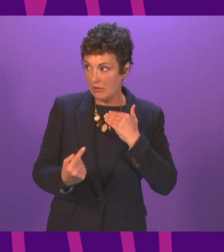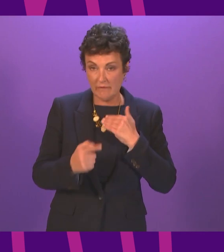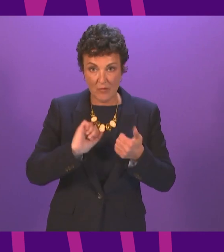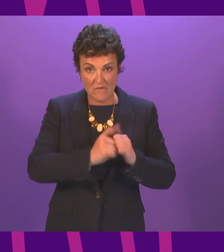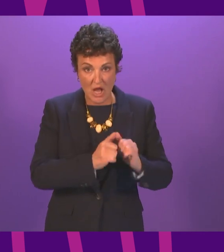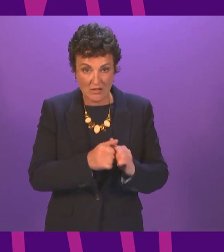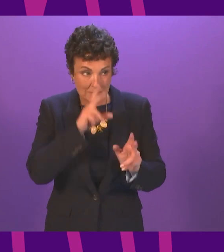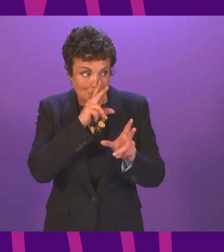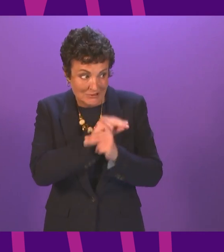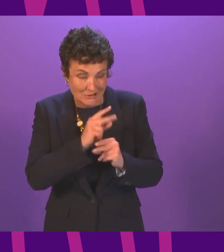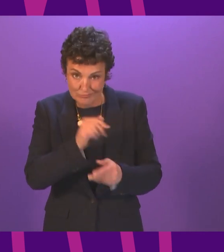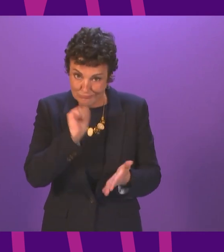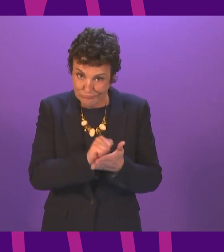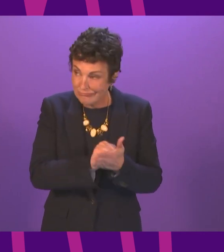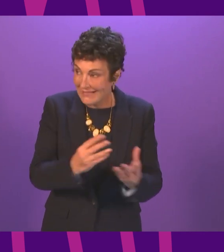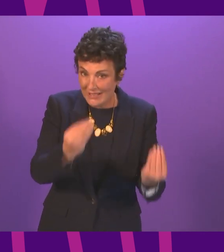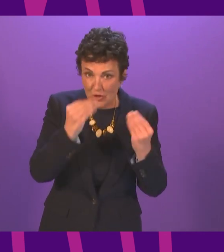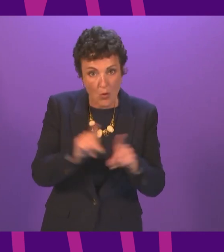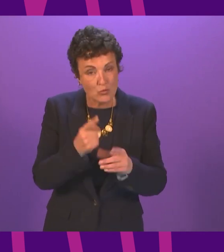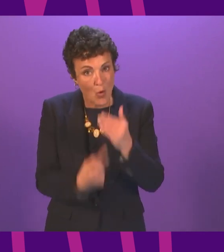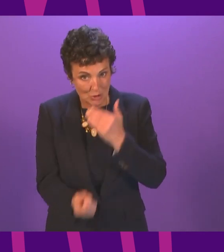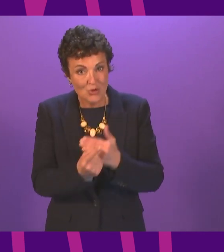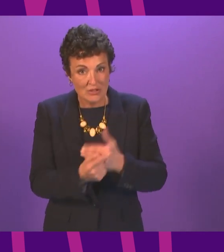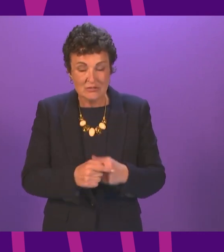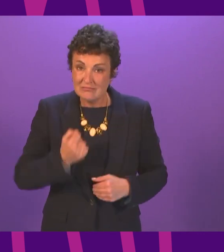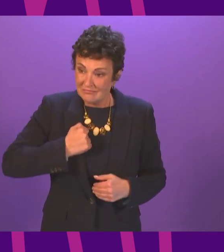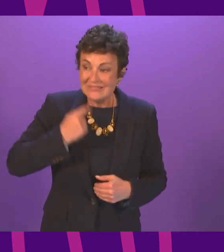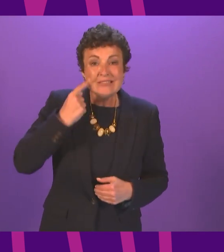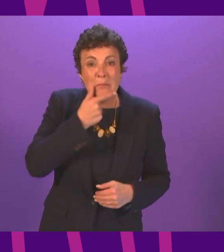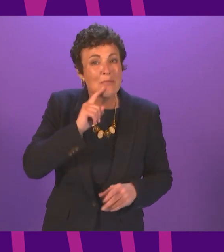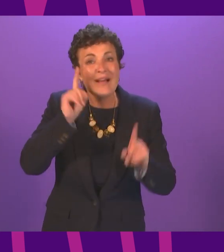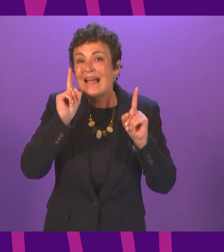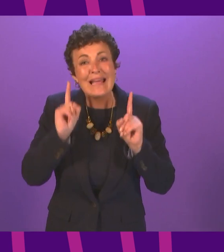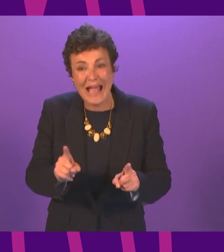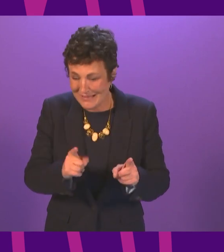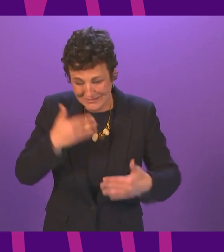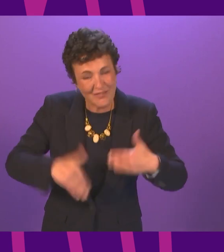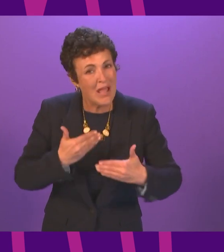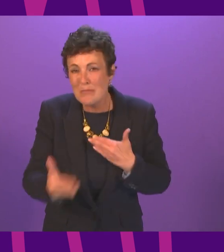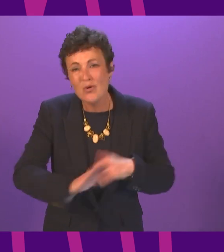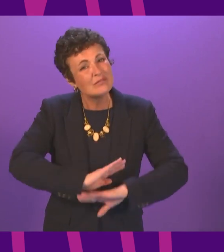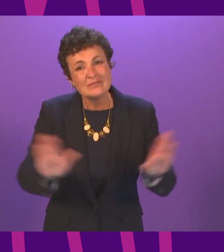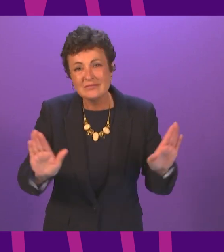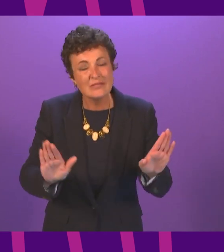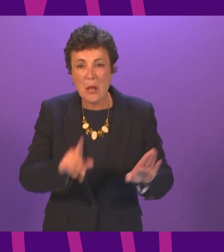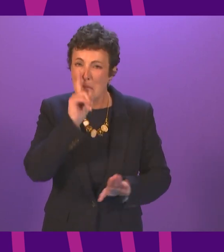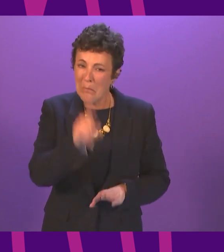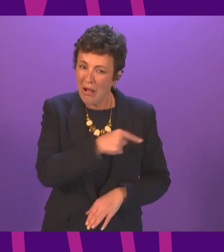friends missing out on education and opportunities our young people cannot be made to suffer any longer